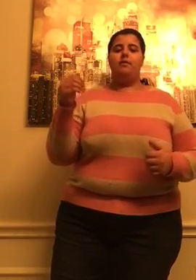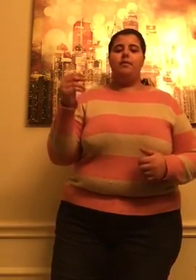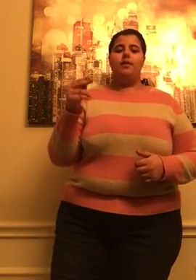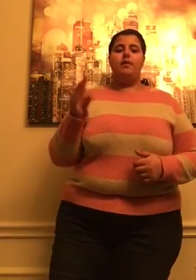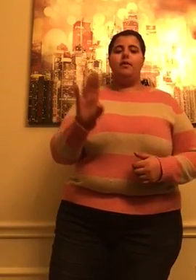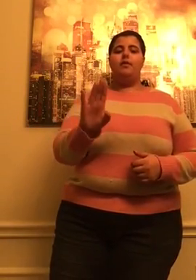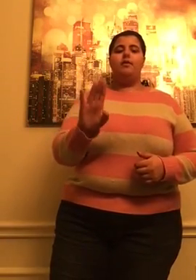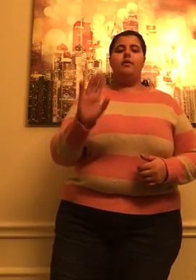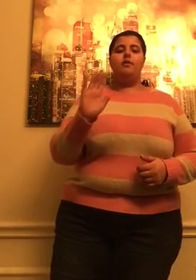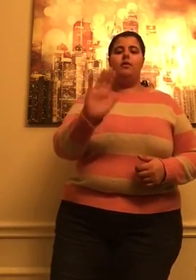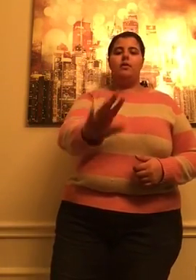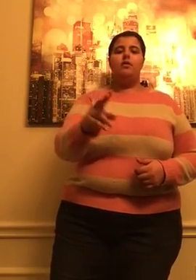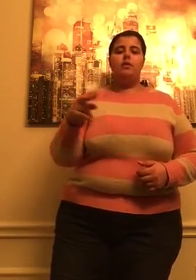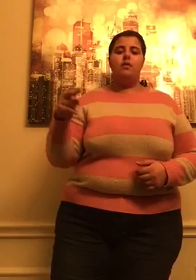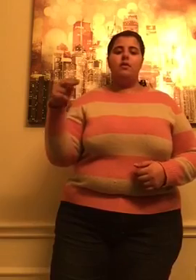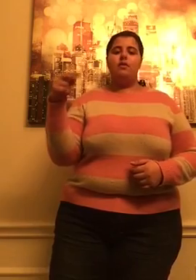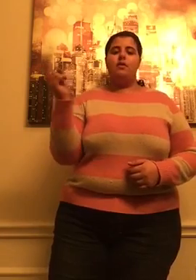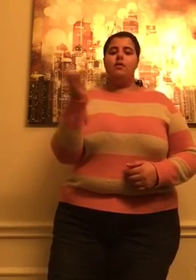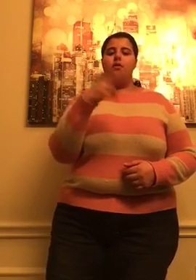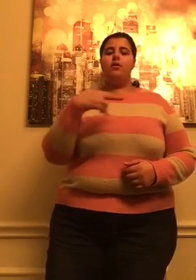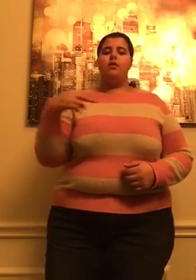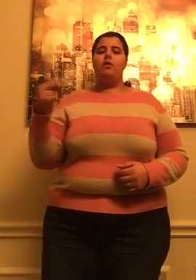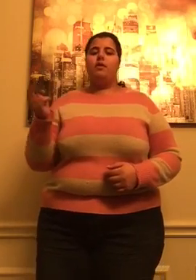believe you're here